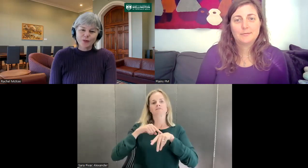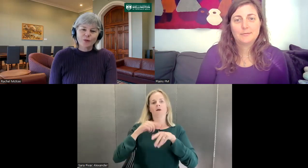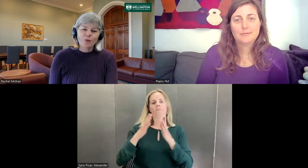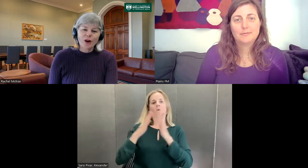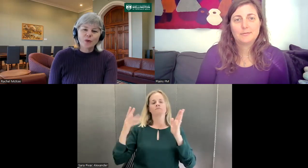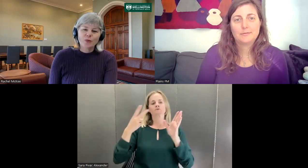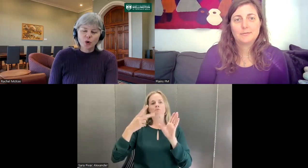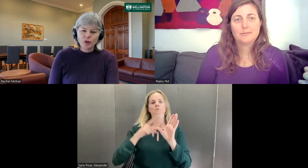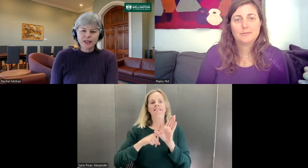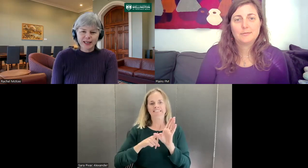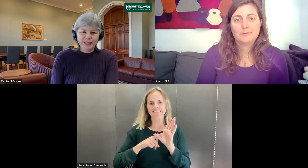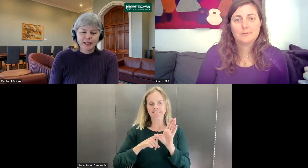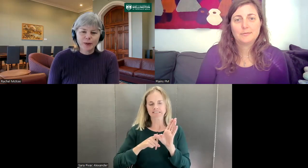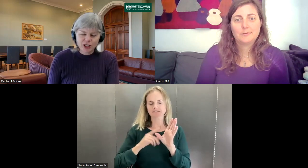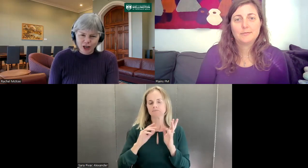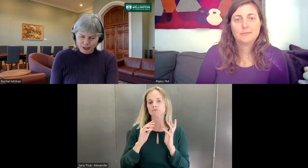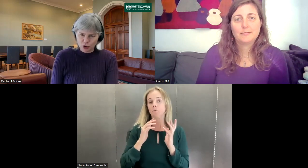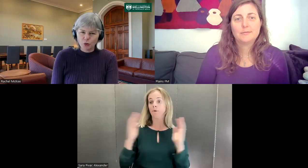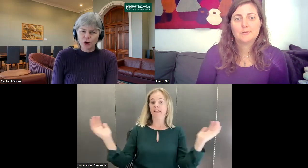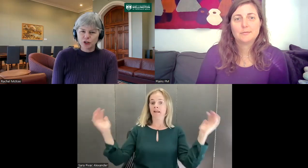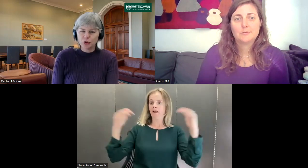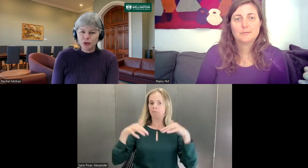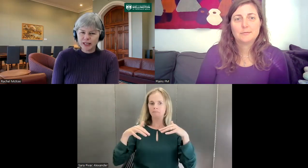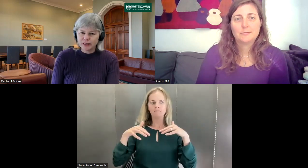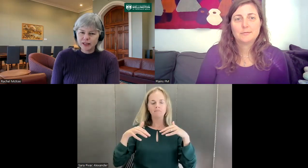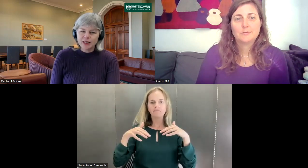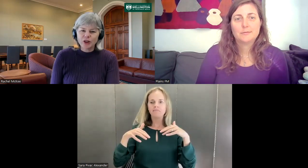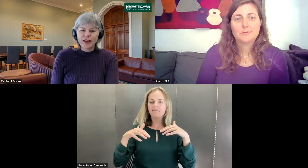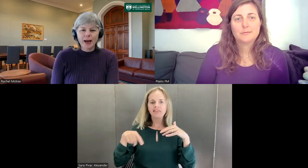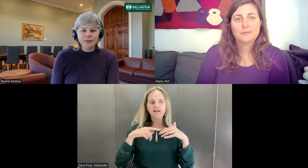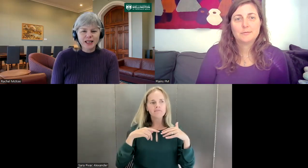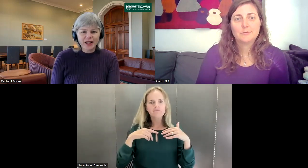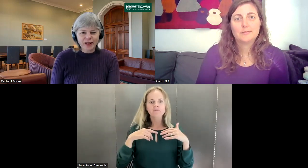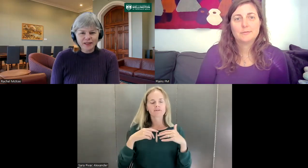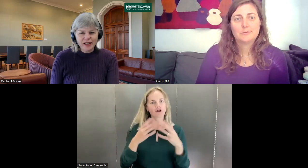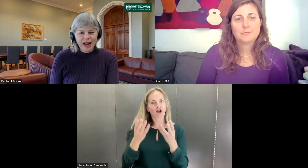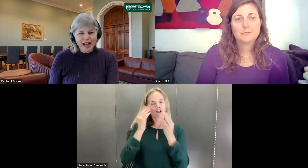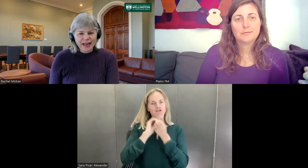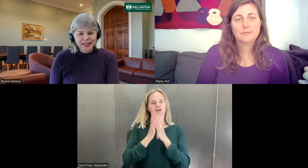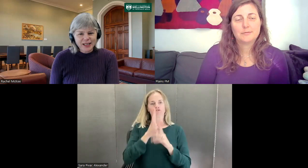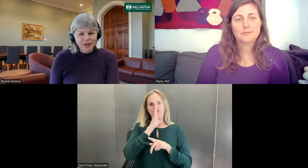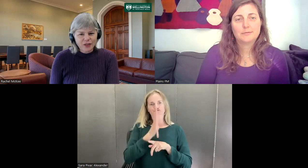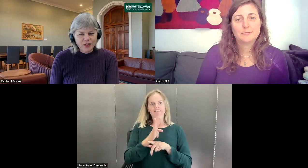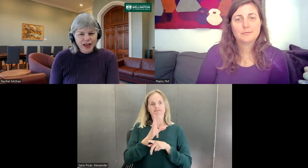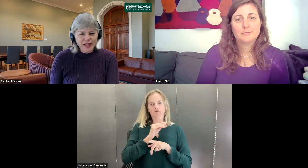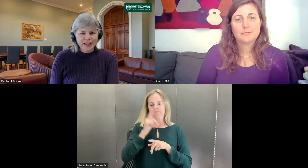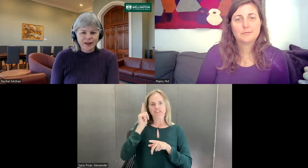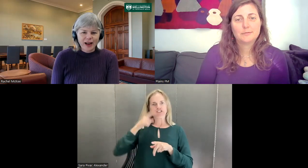Well, the course, like I said, it's part time and it's taught over two years. So they come together and they are,